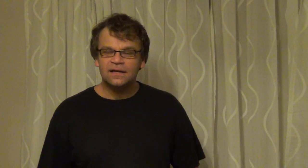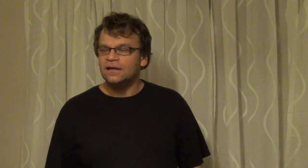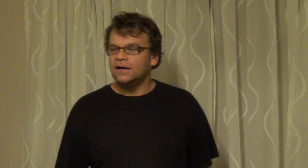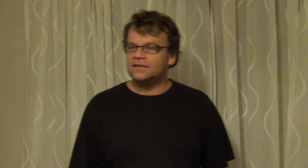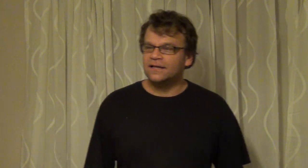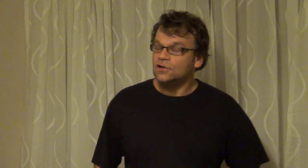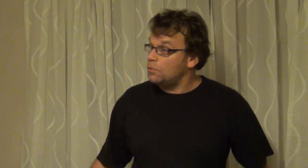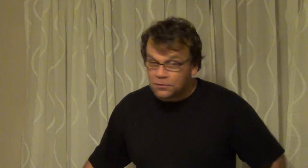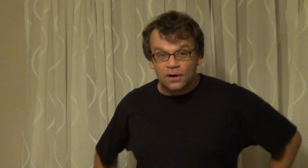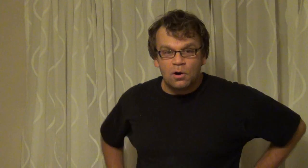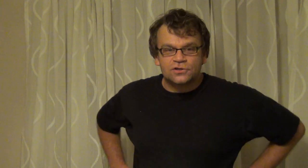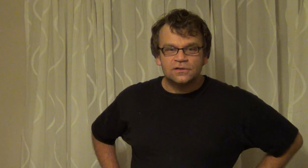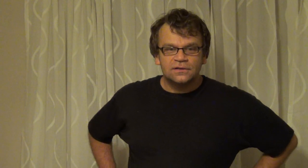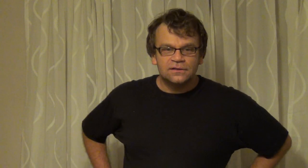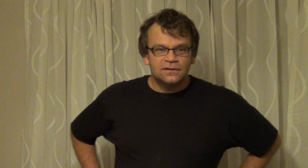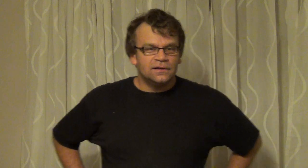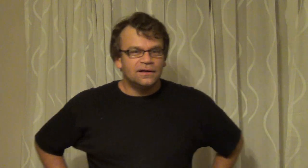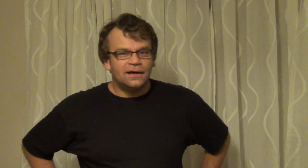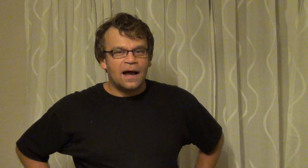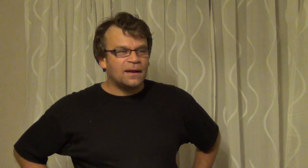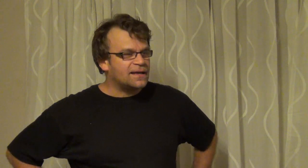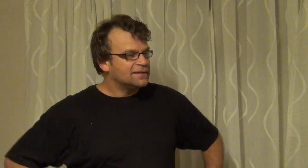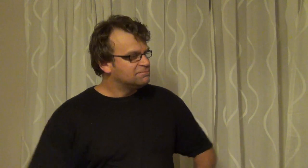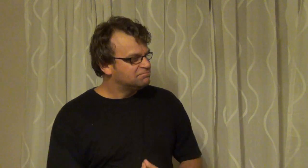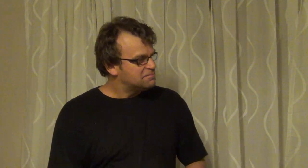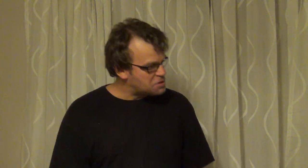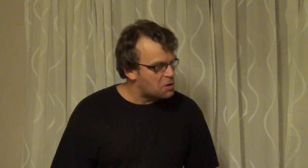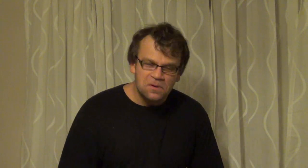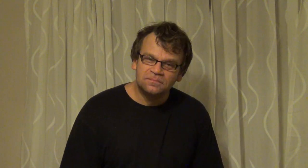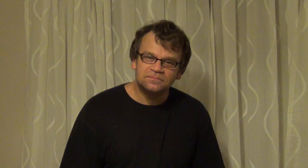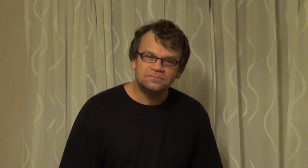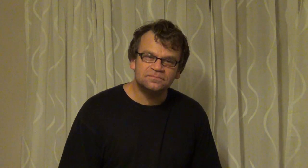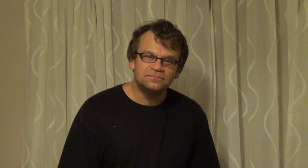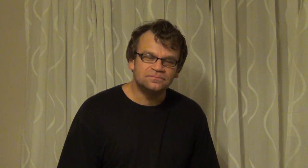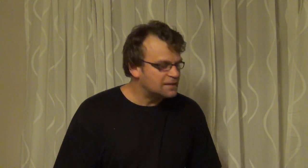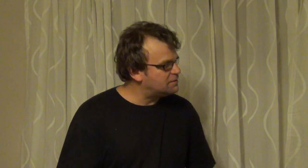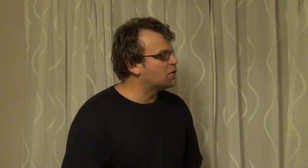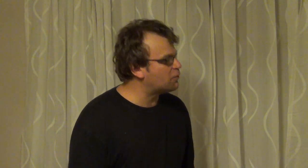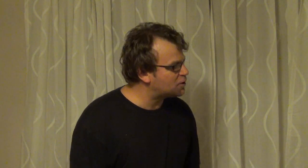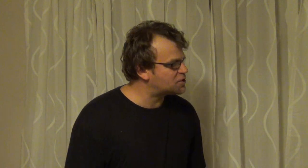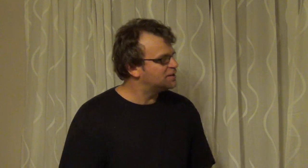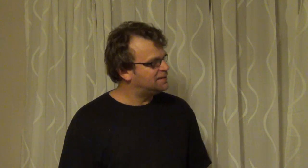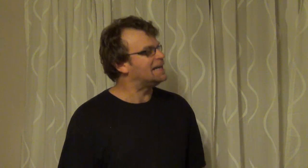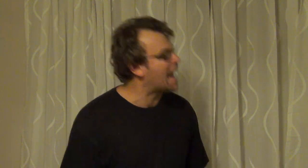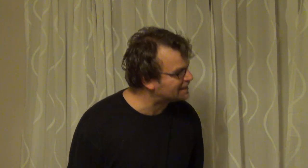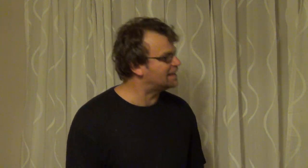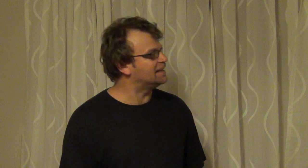and he said no what you gonna watch and I'm like you know we're gonna watch the Lion King